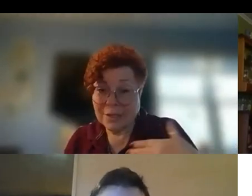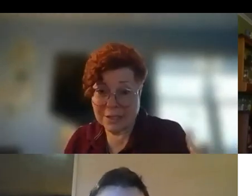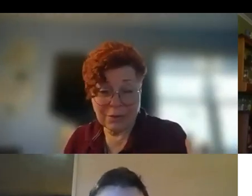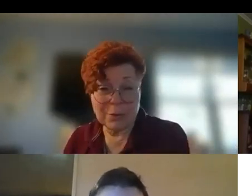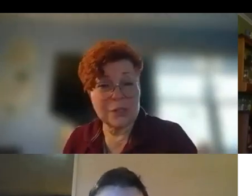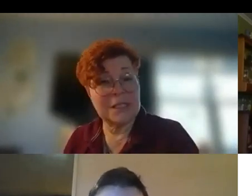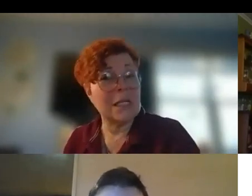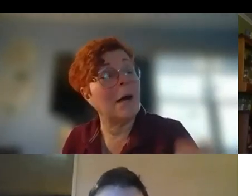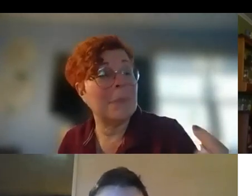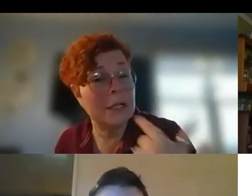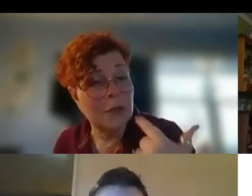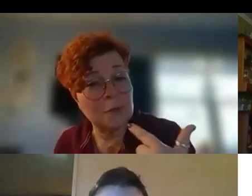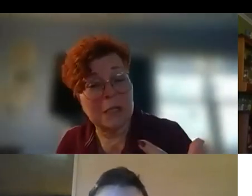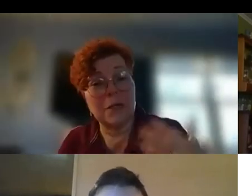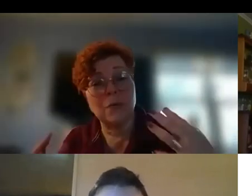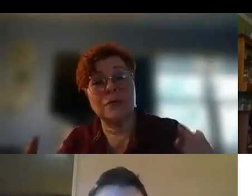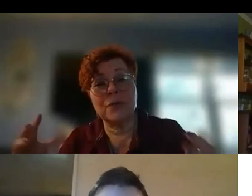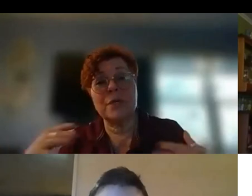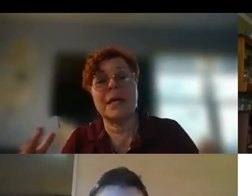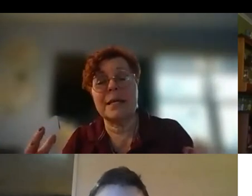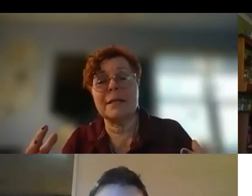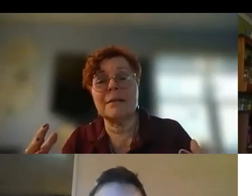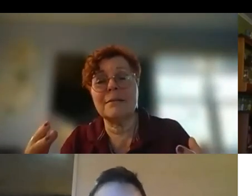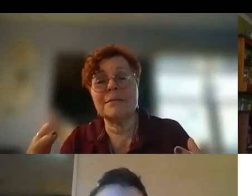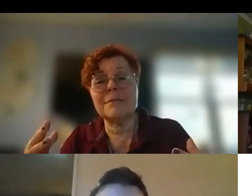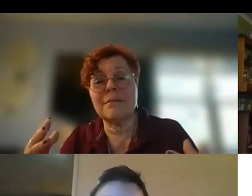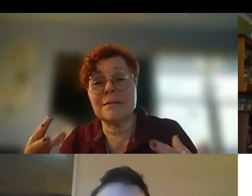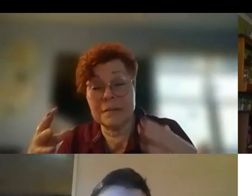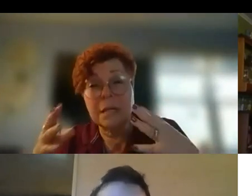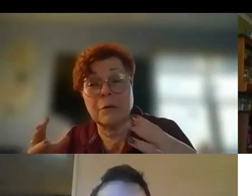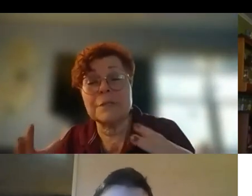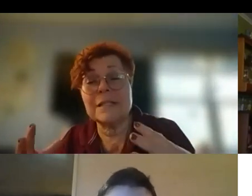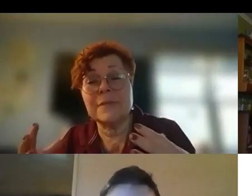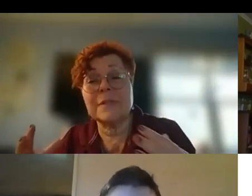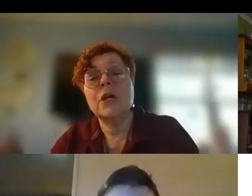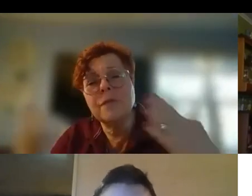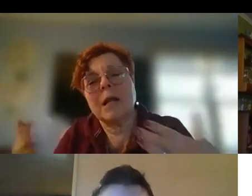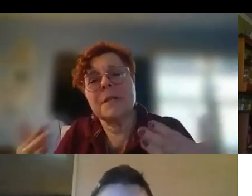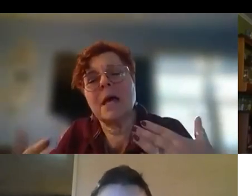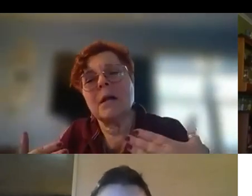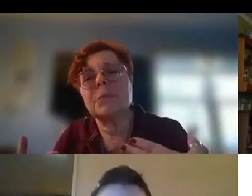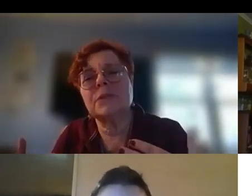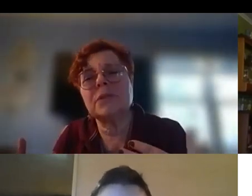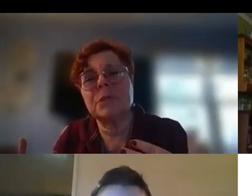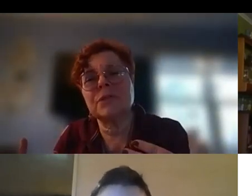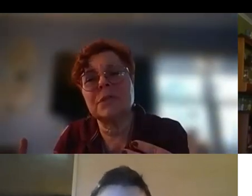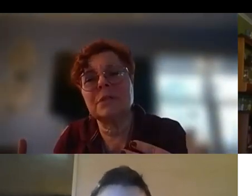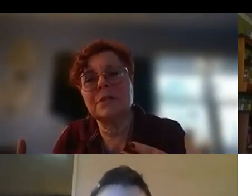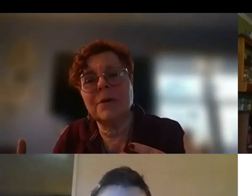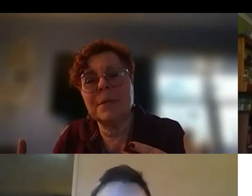necessarily want you to see up my nose, but in order for you to get it, to get a real sense of it, you've got to be that up close and personal, you know what